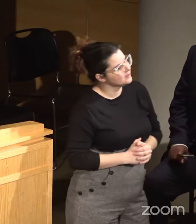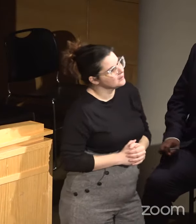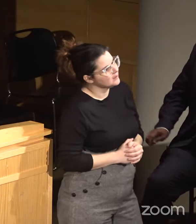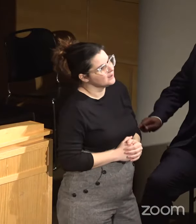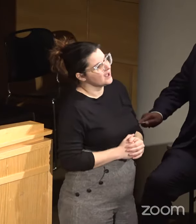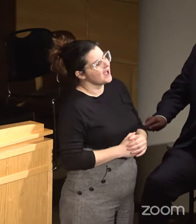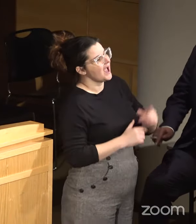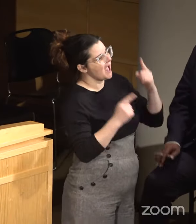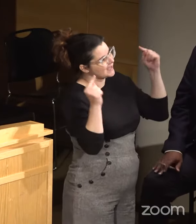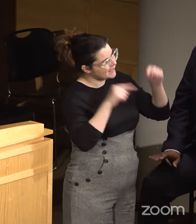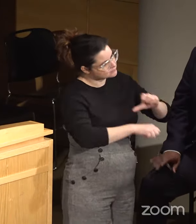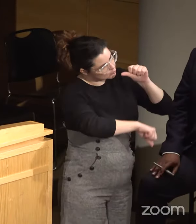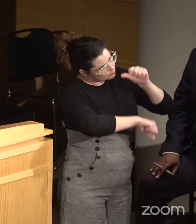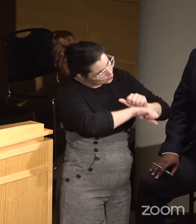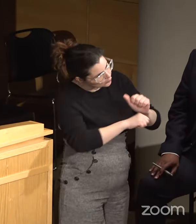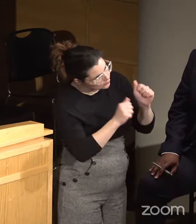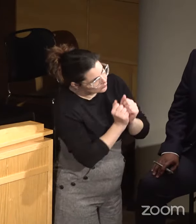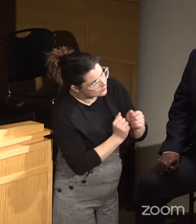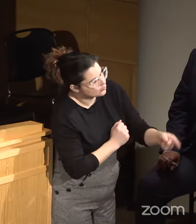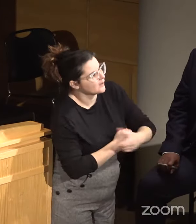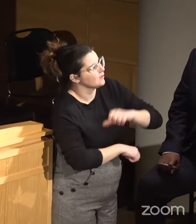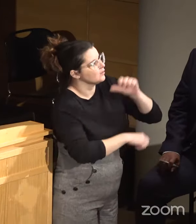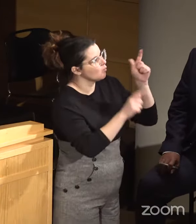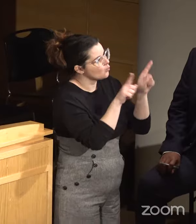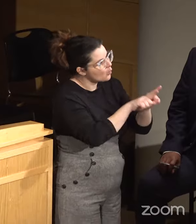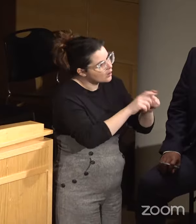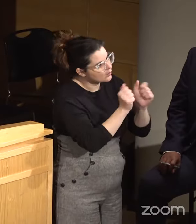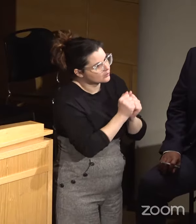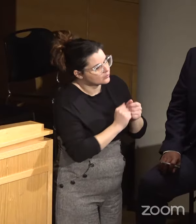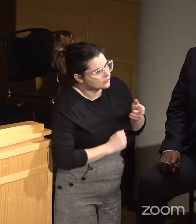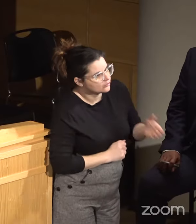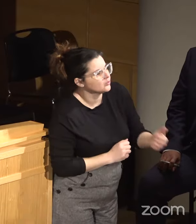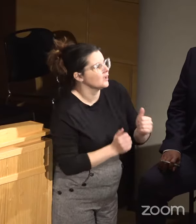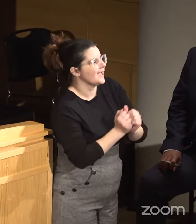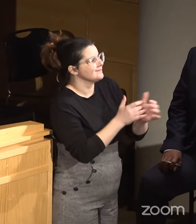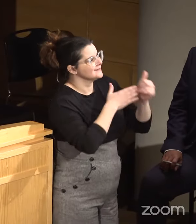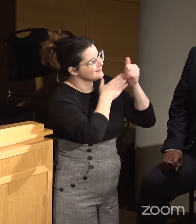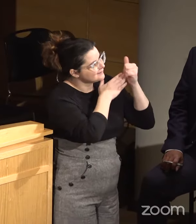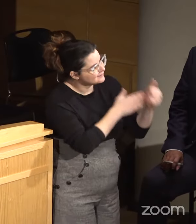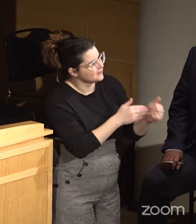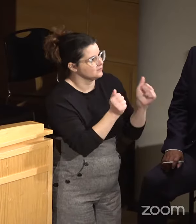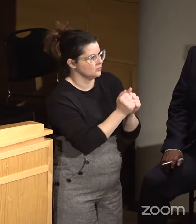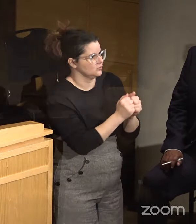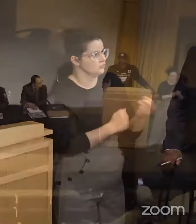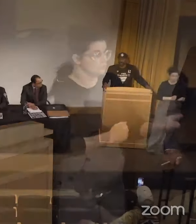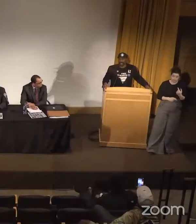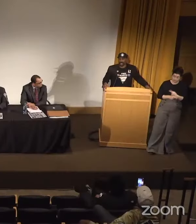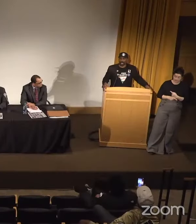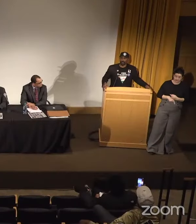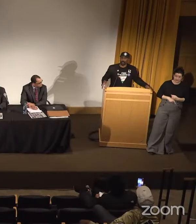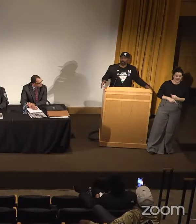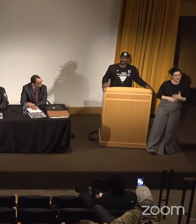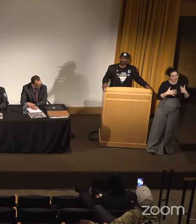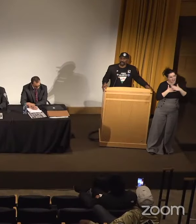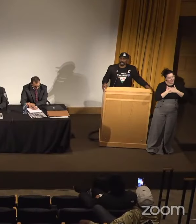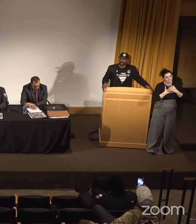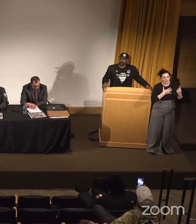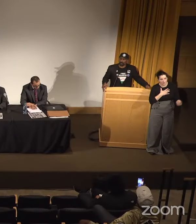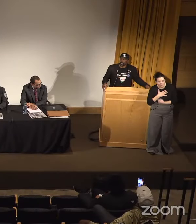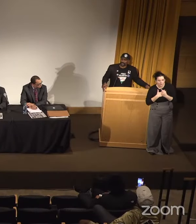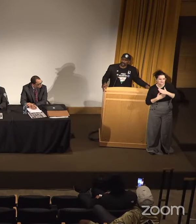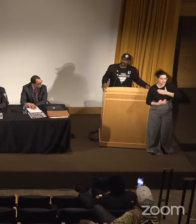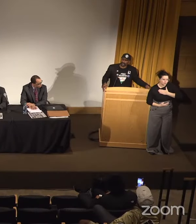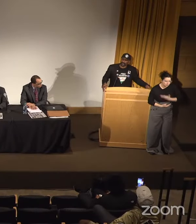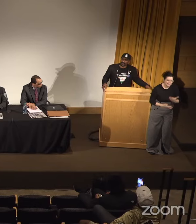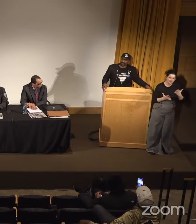I came to work with you, I came to walk with you, and I came to lead with you, right? I am always willing